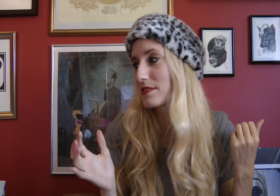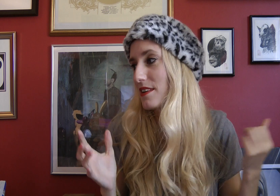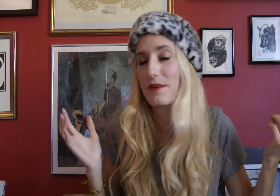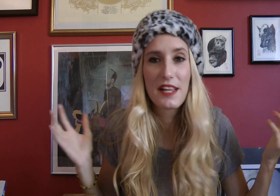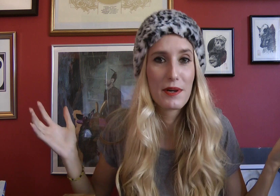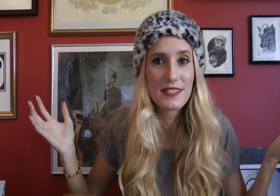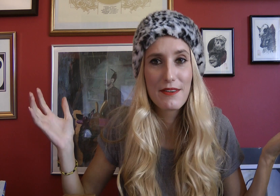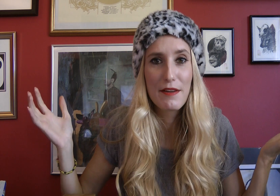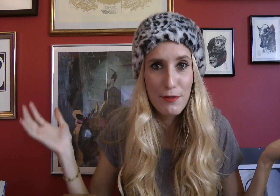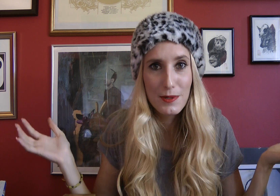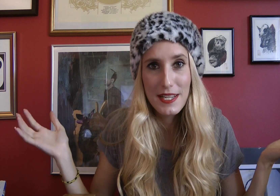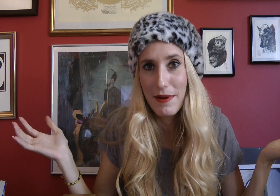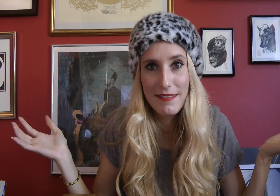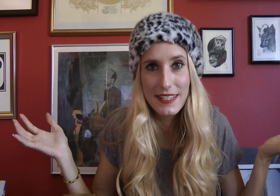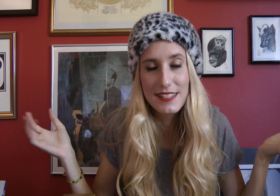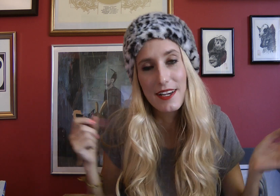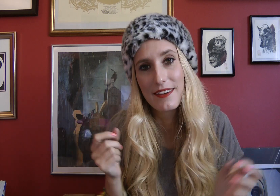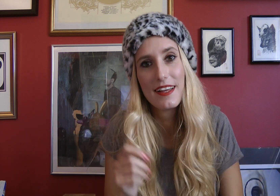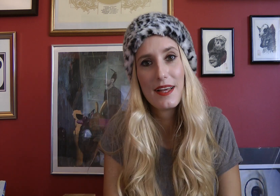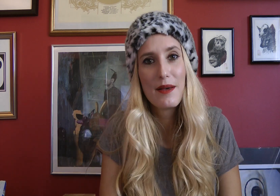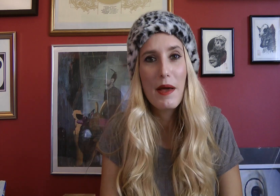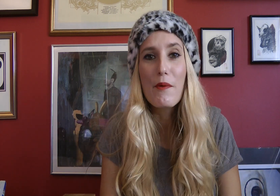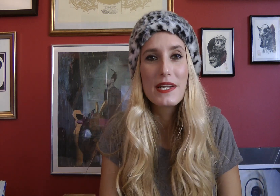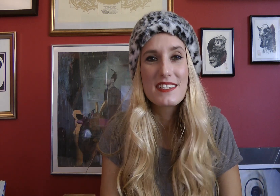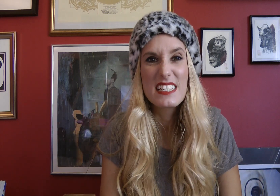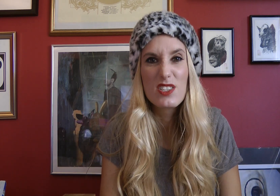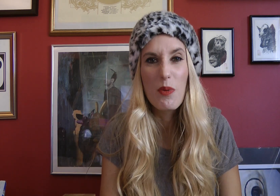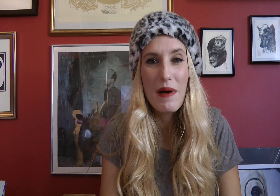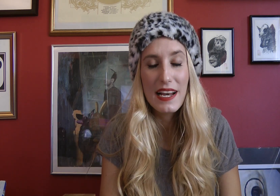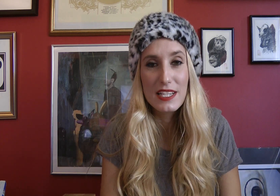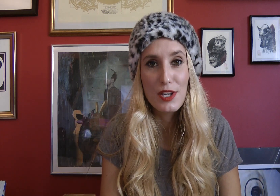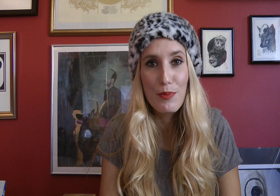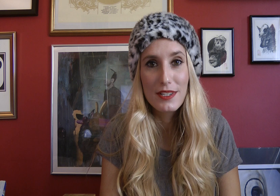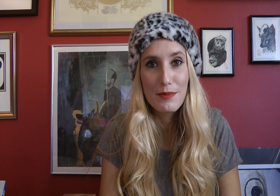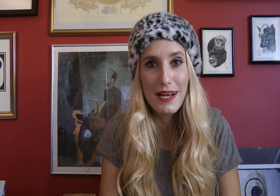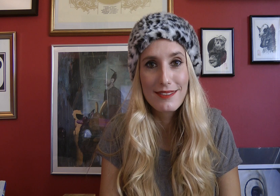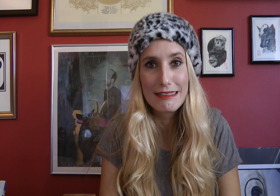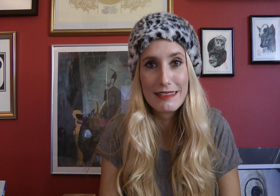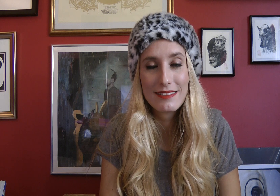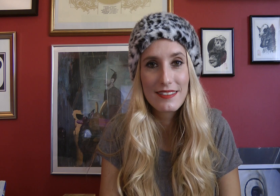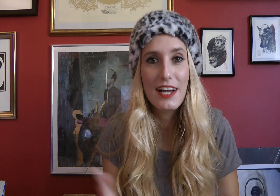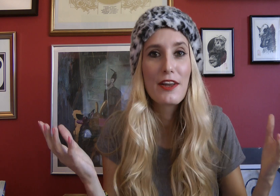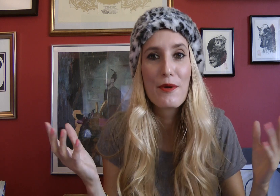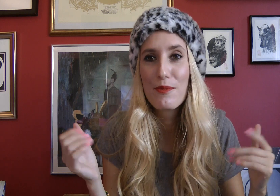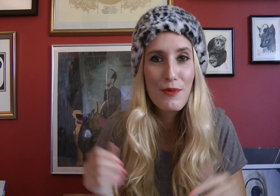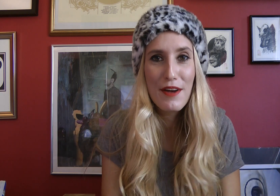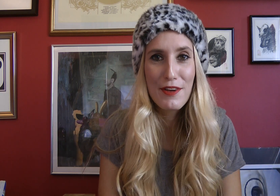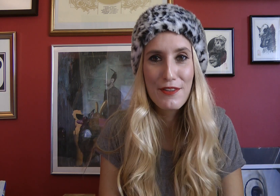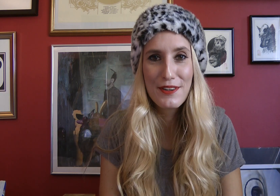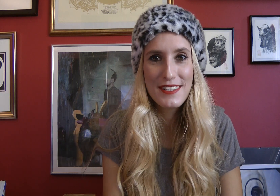don't know what they want to do at 40 apparently. So maybe we just need to not panic so much about it. I don't know. Whatever your thoughts.